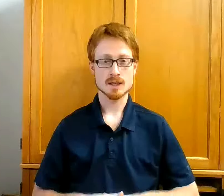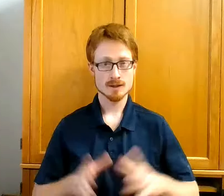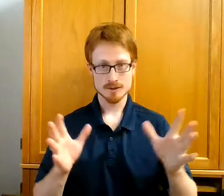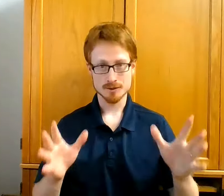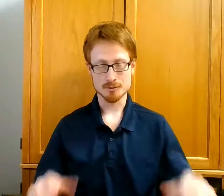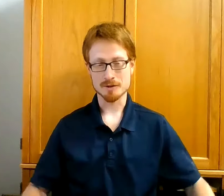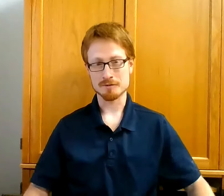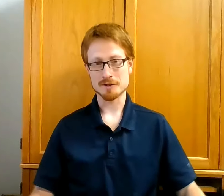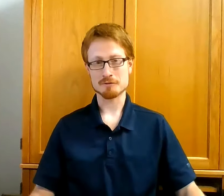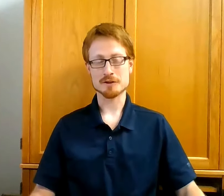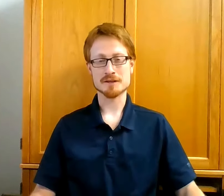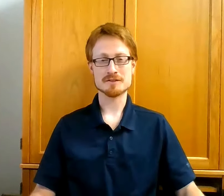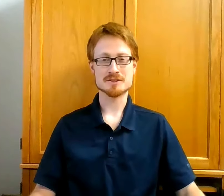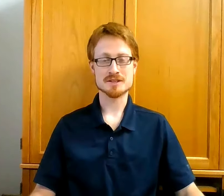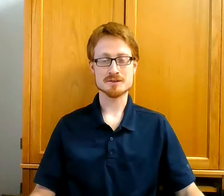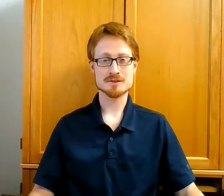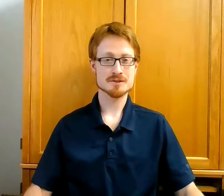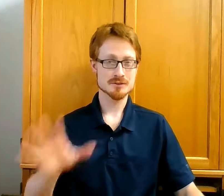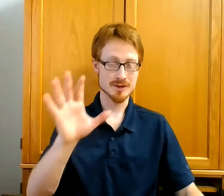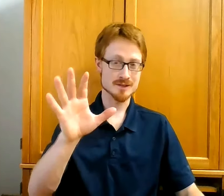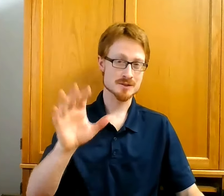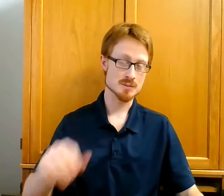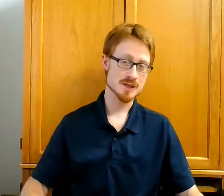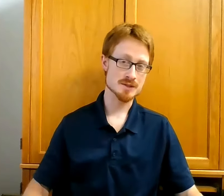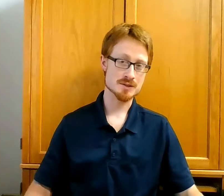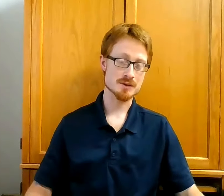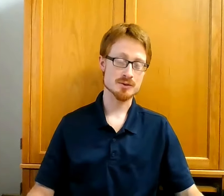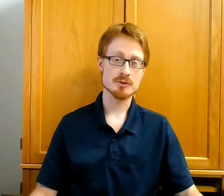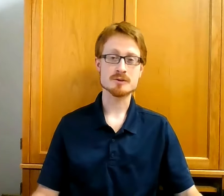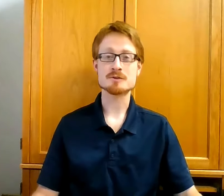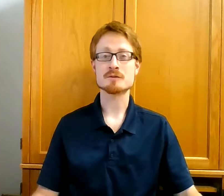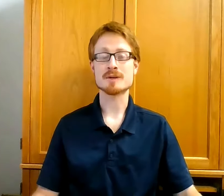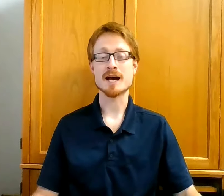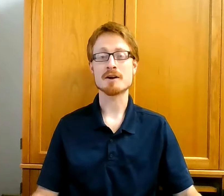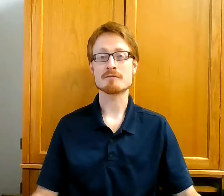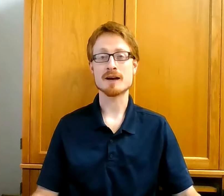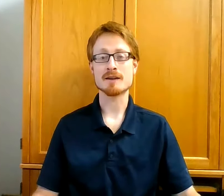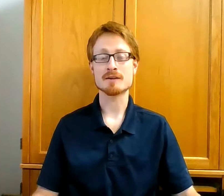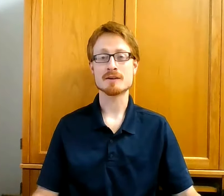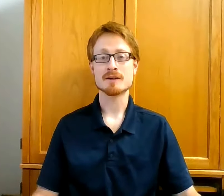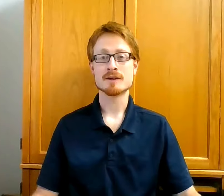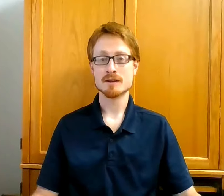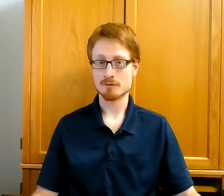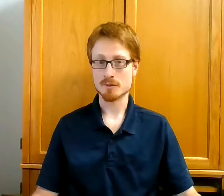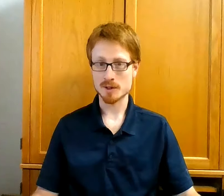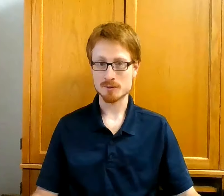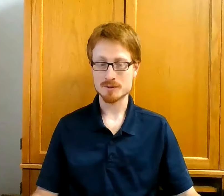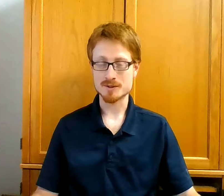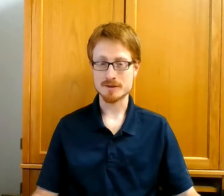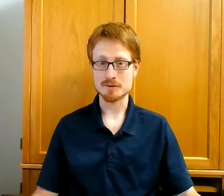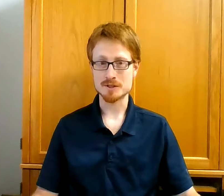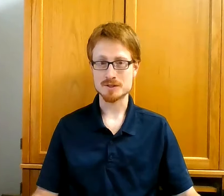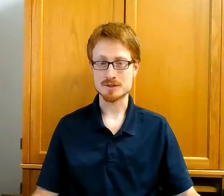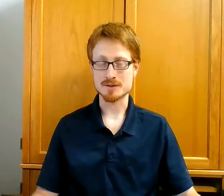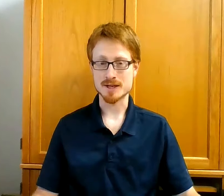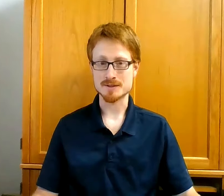Oh, my fellow forgiven sinners, grace and peace are yours from God our Father and from our Lord and Savior Jesus Christ.